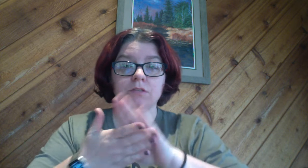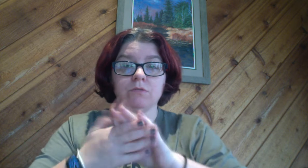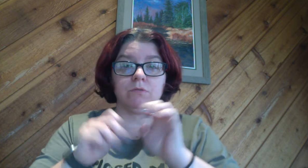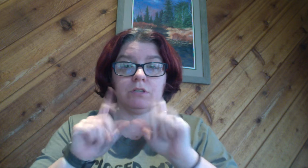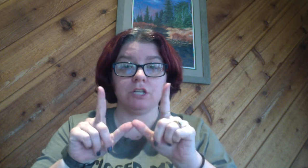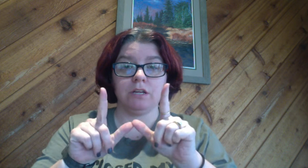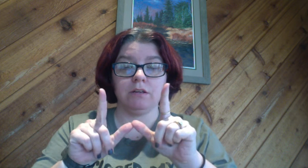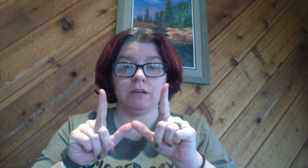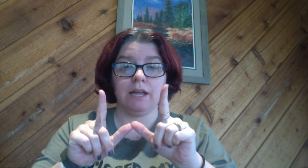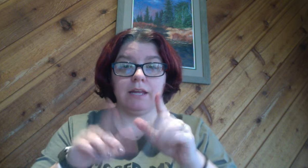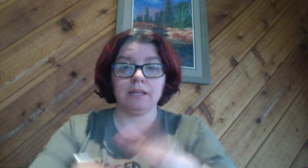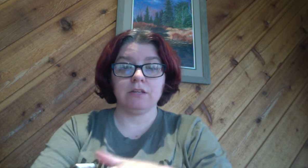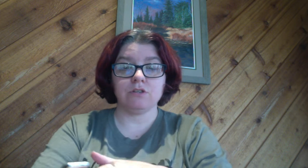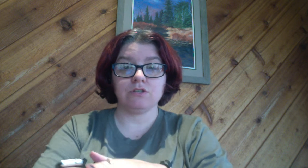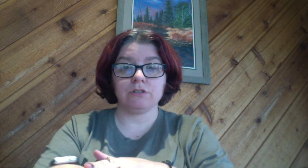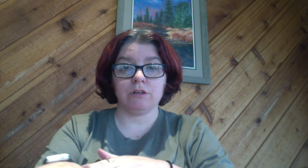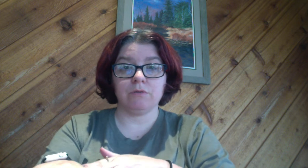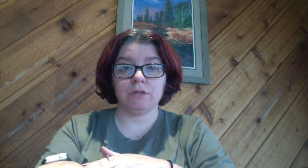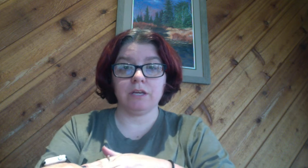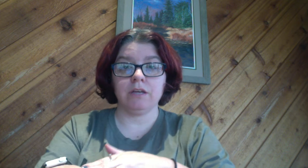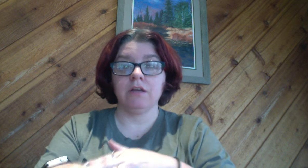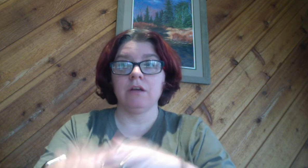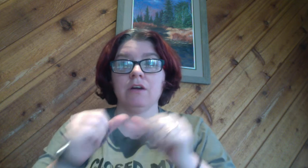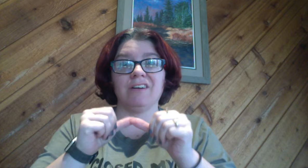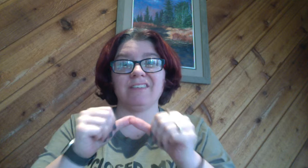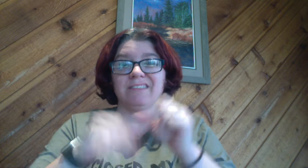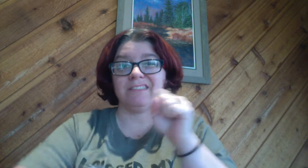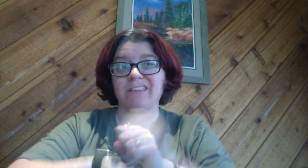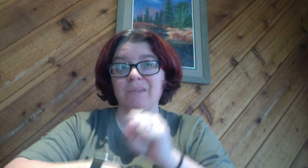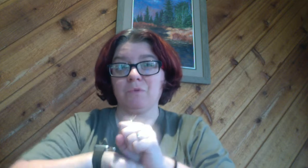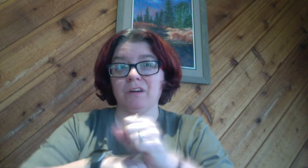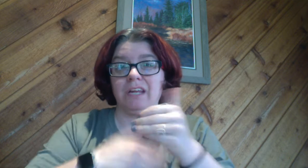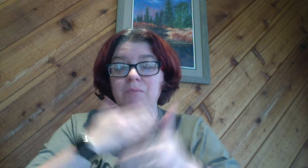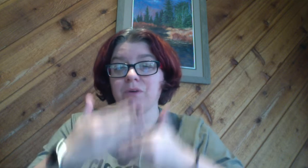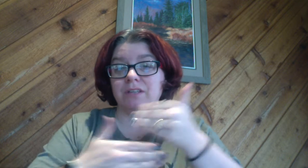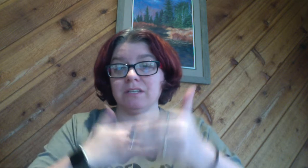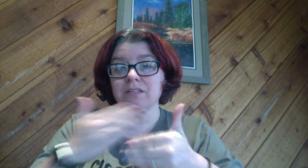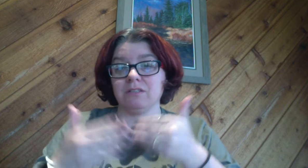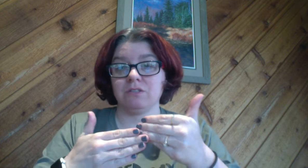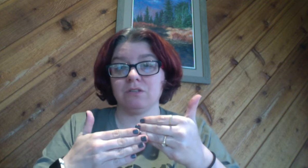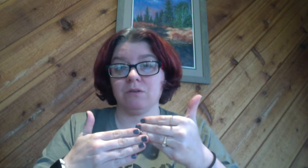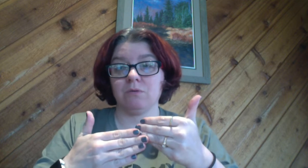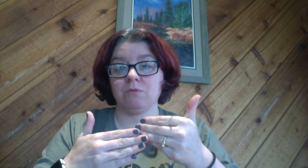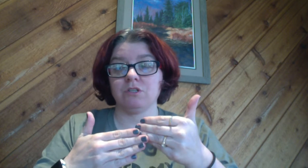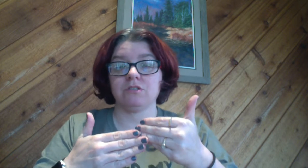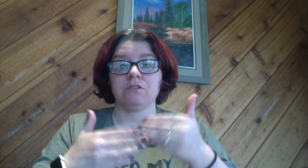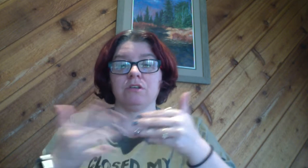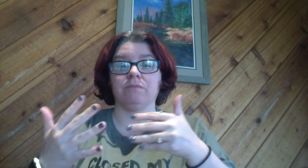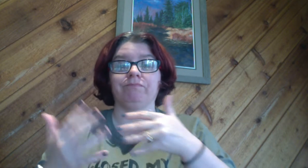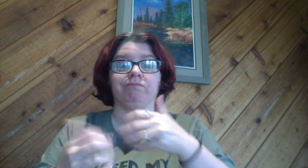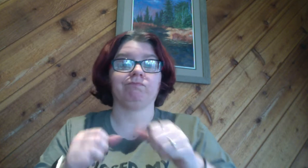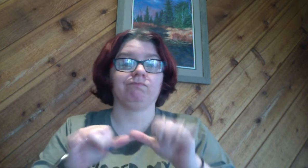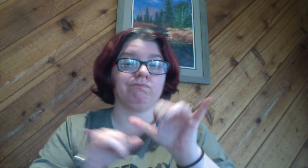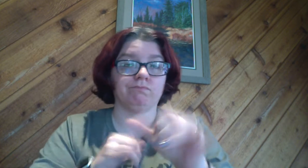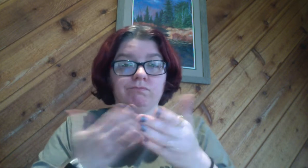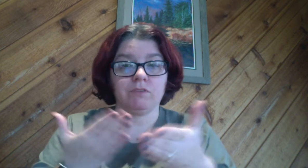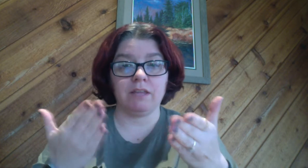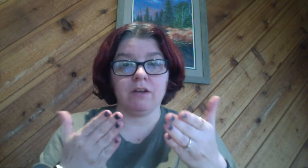Schoology and it is slowly or it is still in working process so just you know stay there